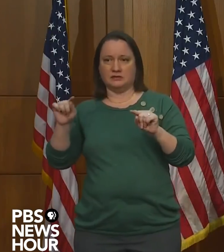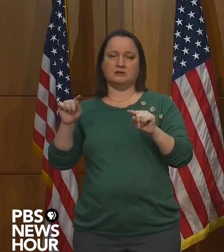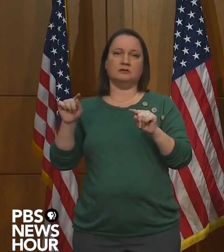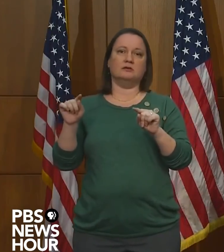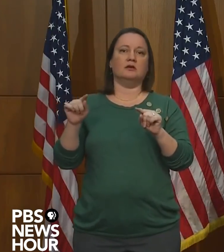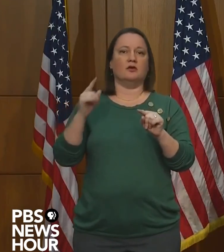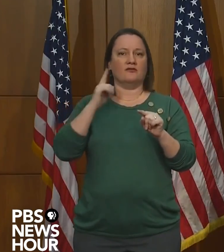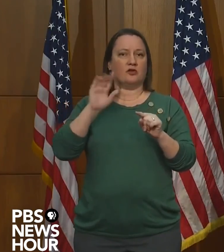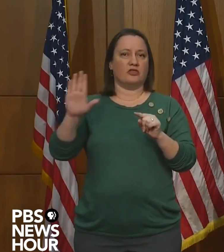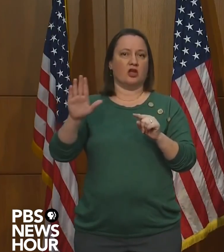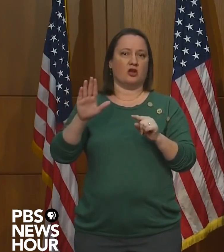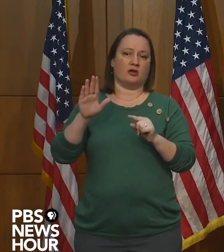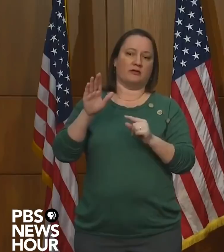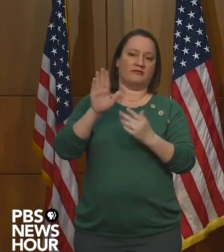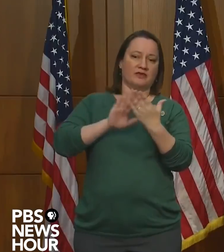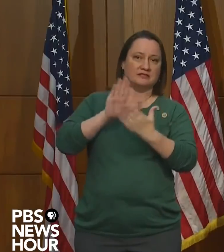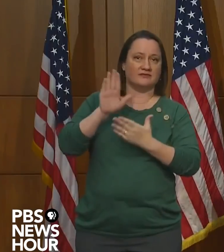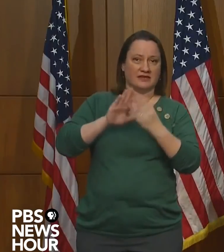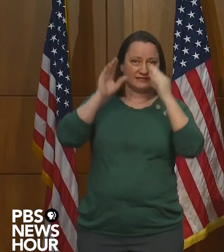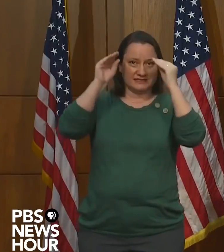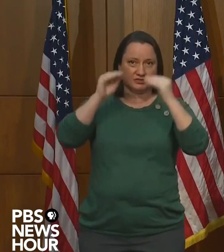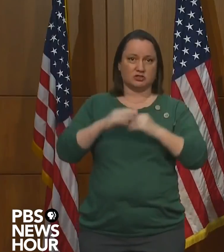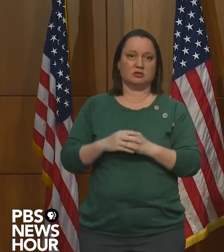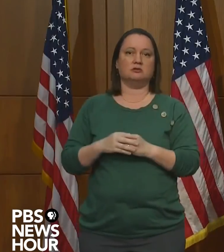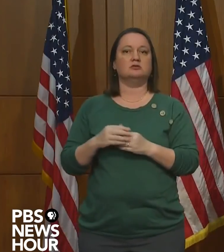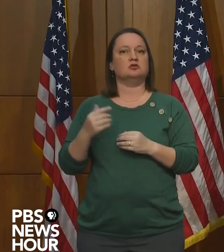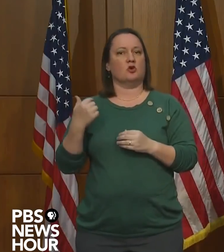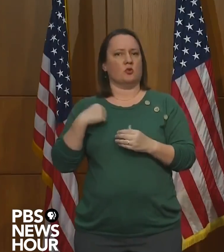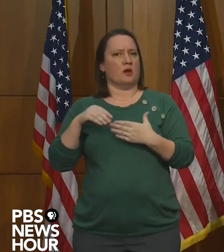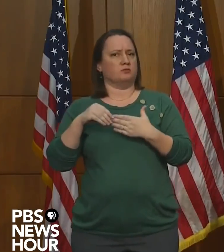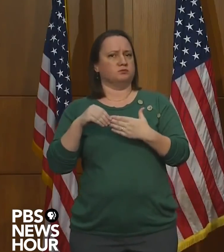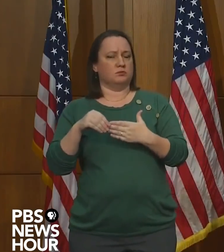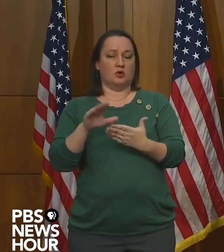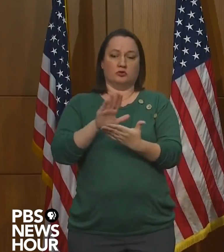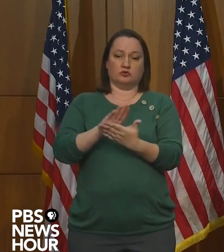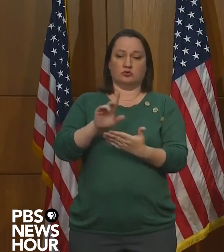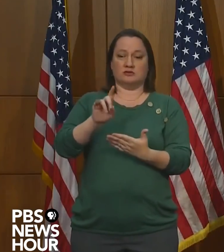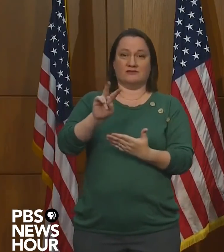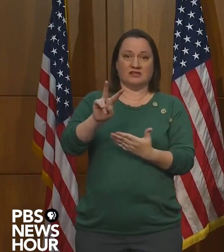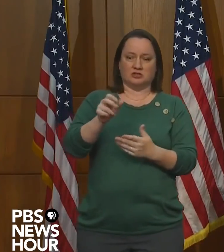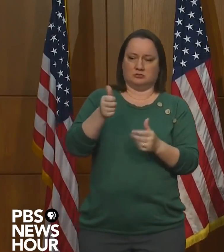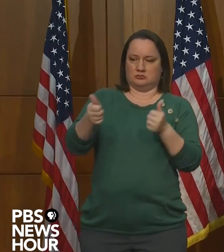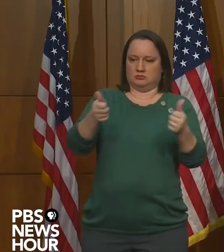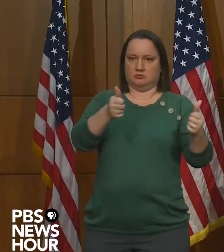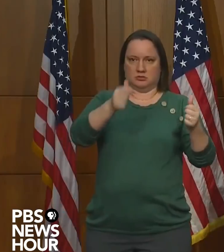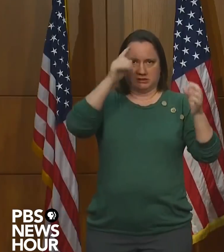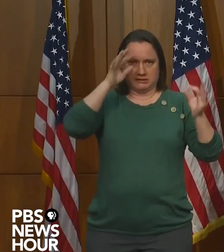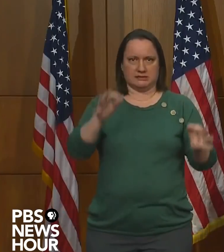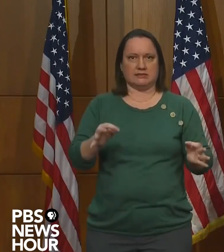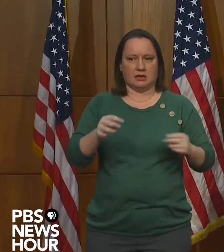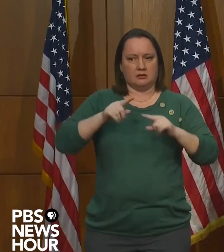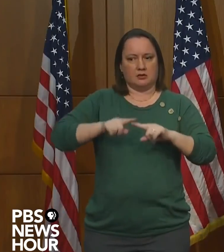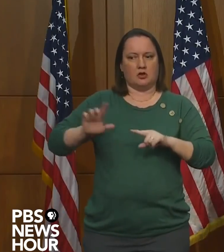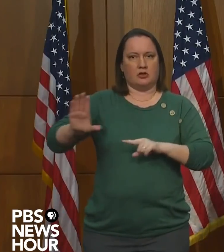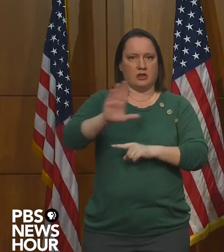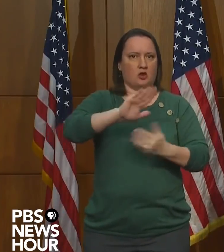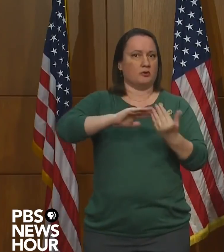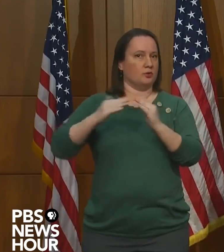So it allows flexibility for school divisions to put in more stringent measures as they need based on the conditions in their community.